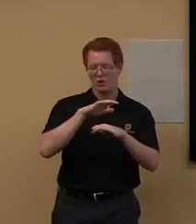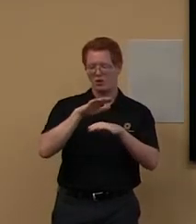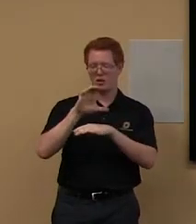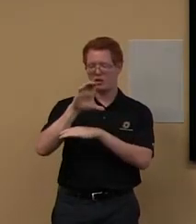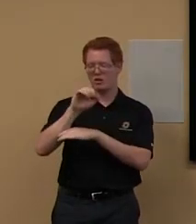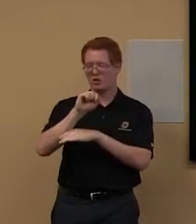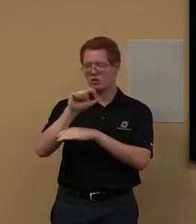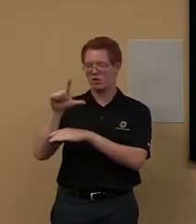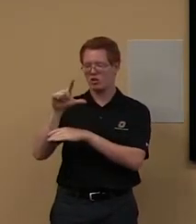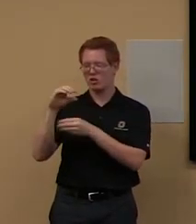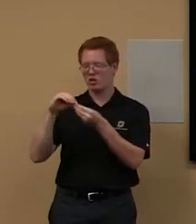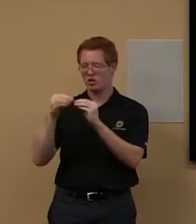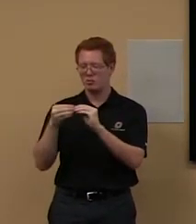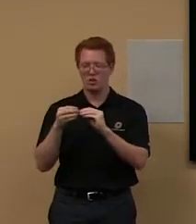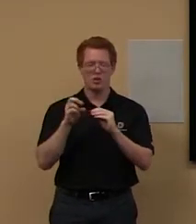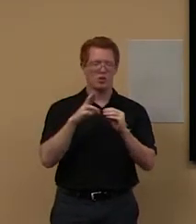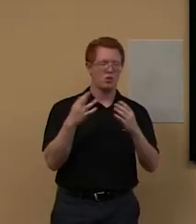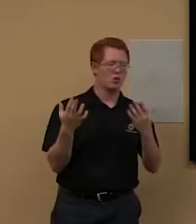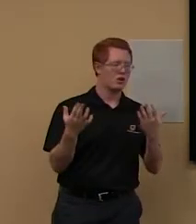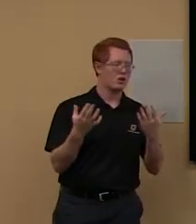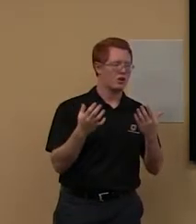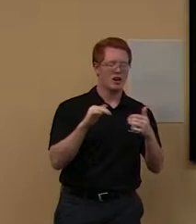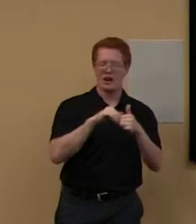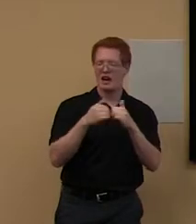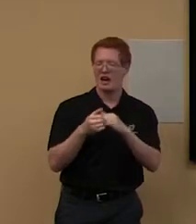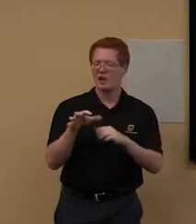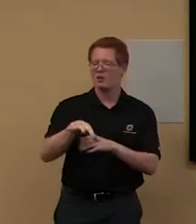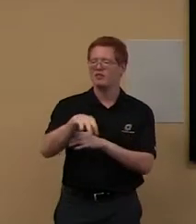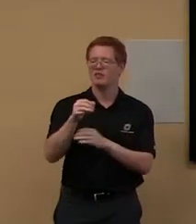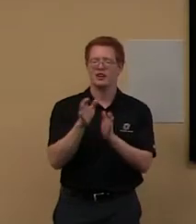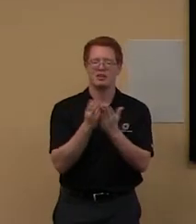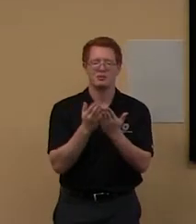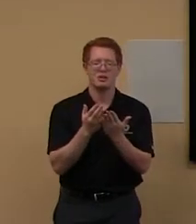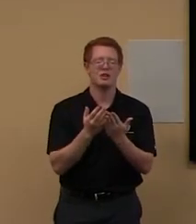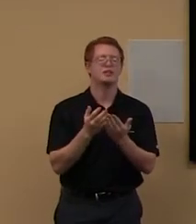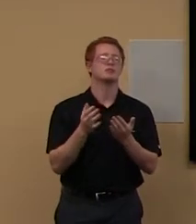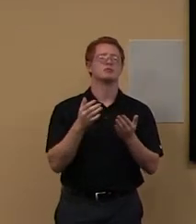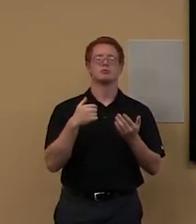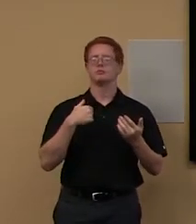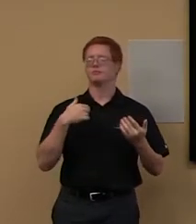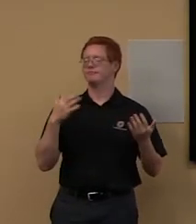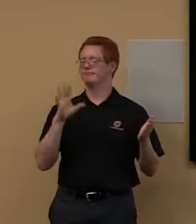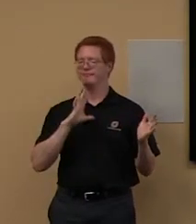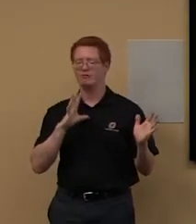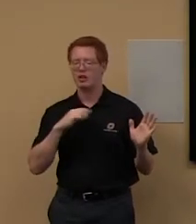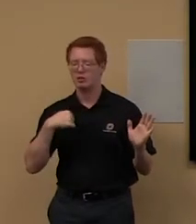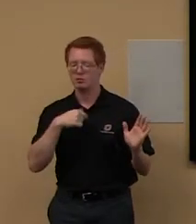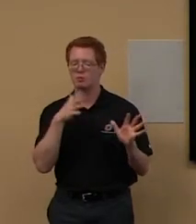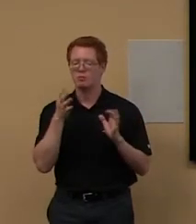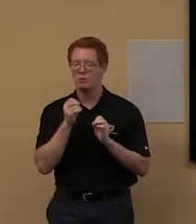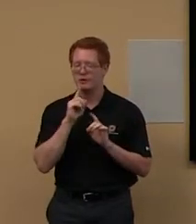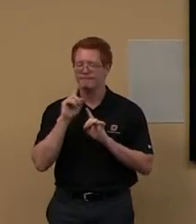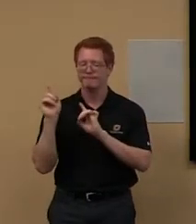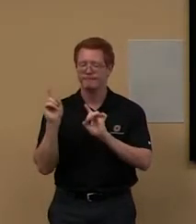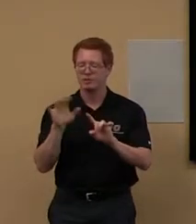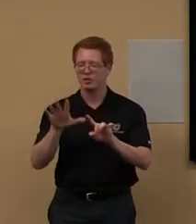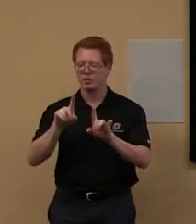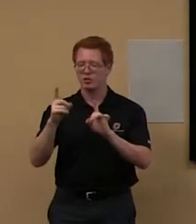we want to answer your questions and we don't judge. We don't, we just don't judge. That's it. Um,